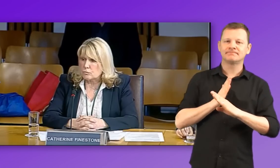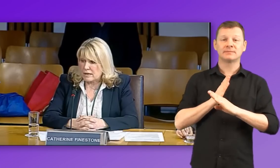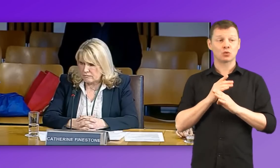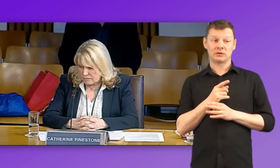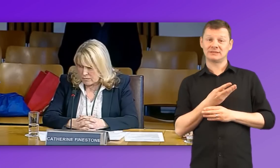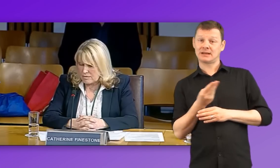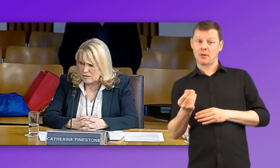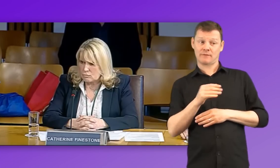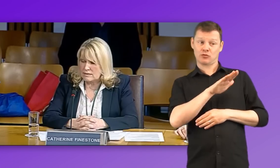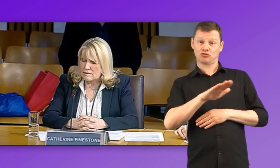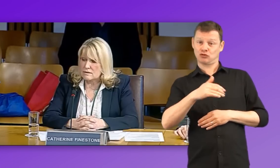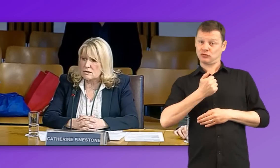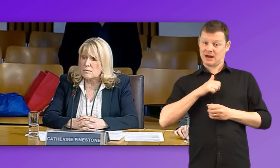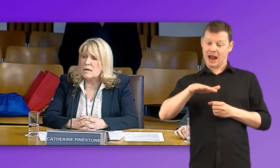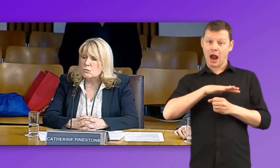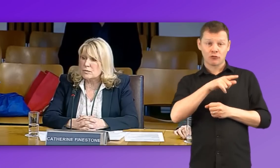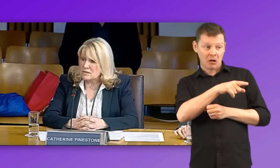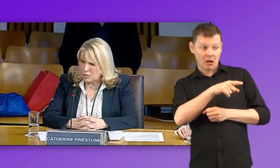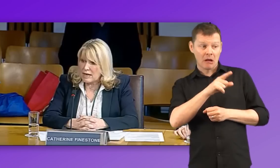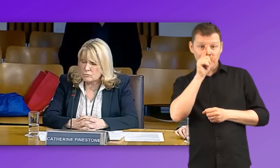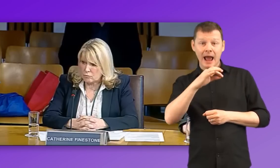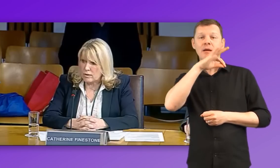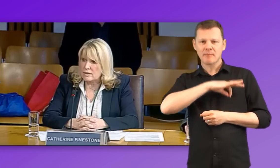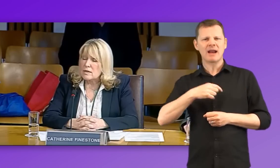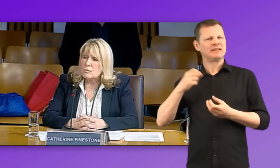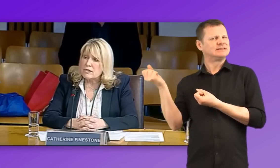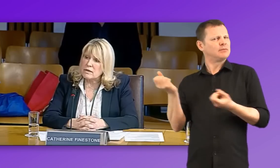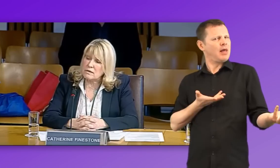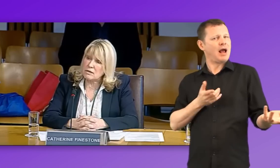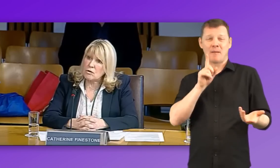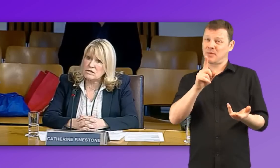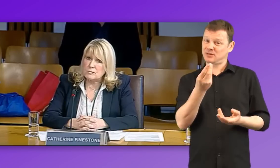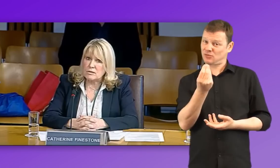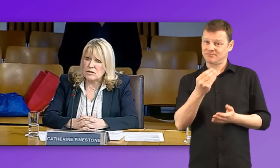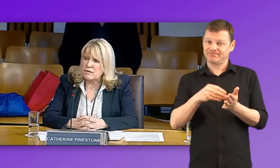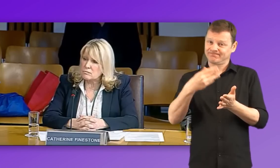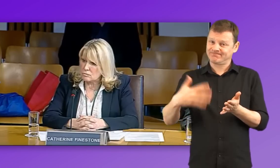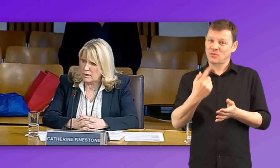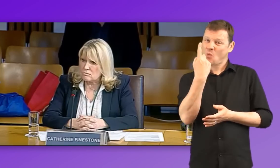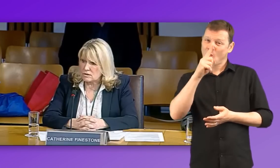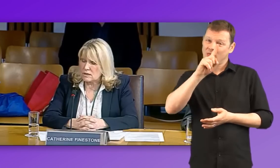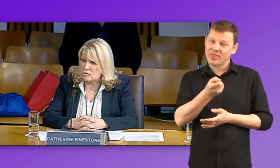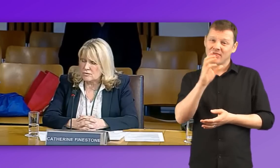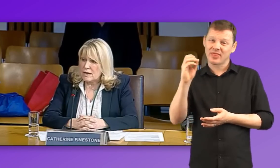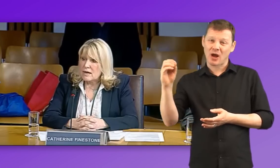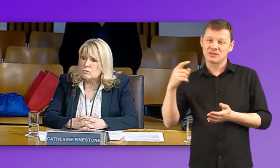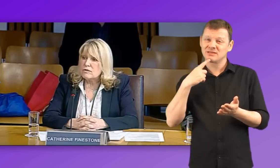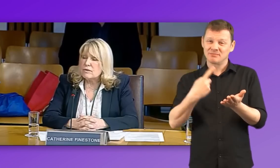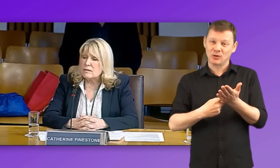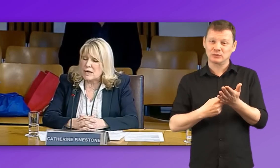will benefit from a radio aid system will be supplied with one. But they cost about a thousand pounds each. we've had,